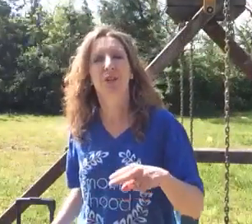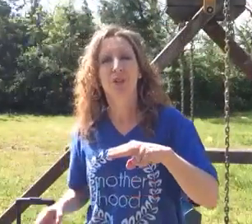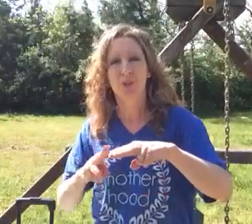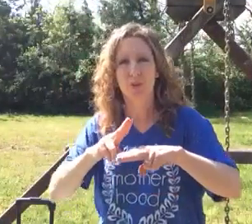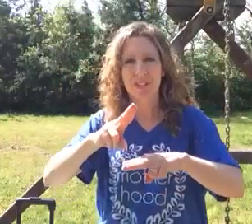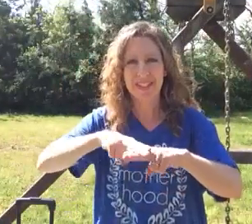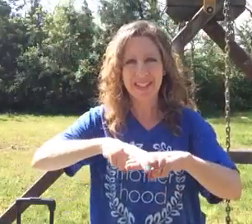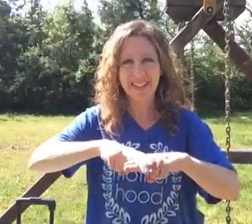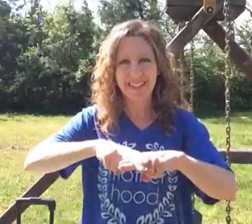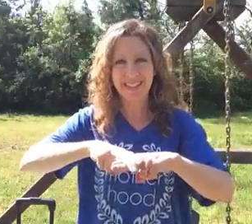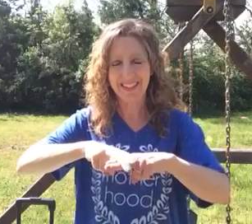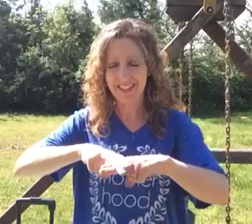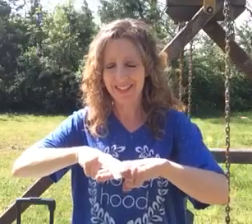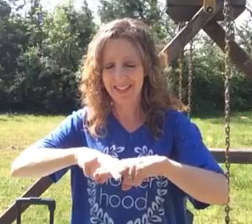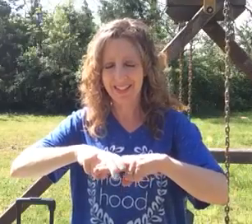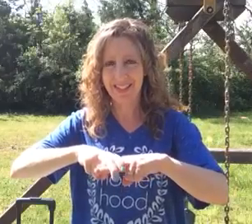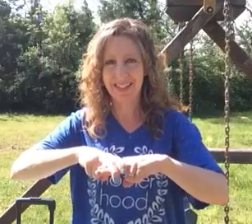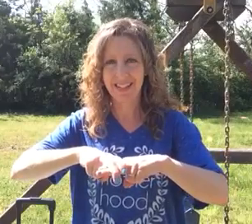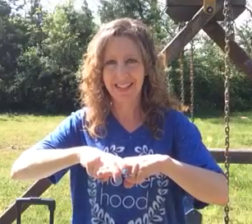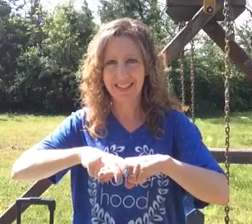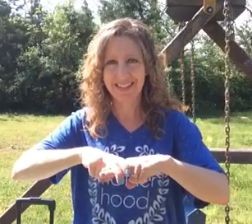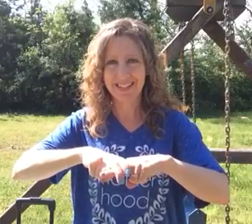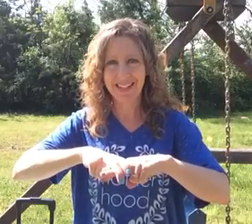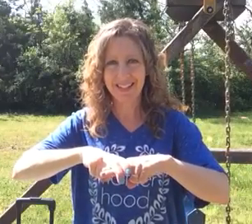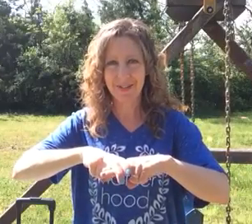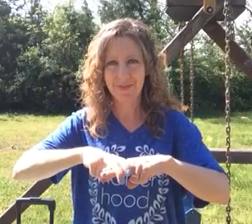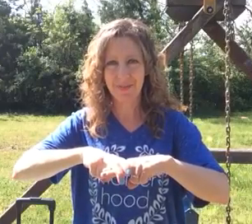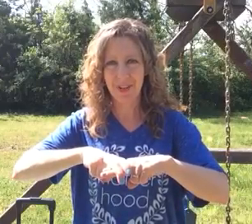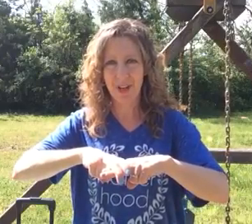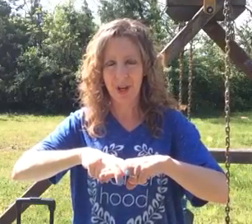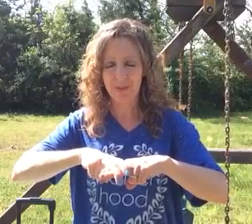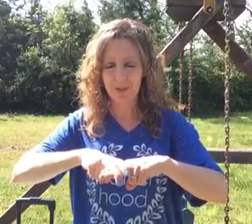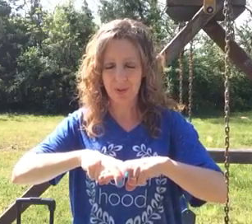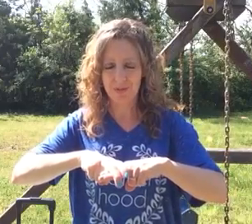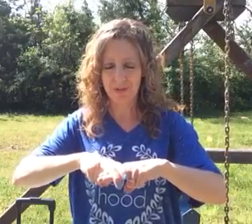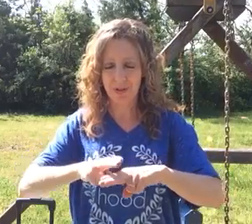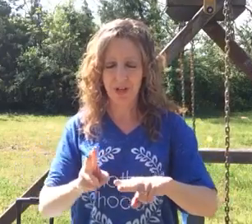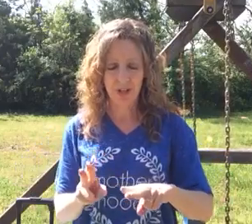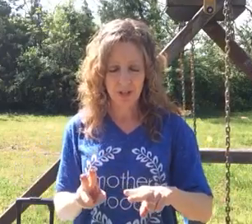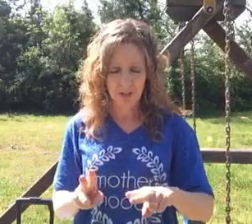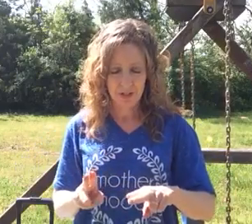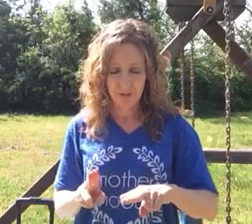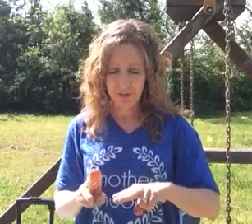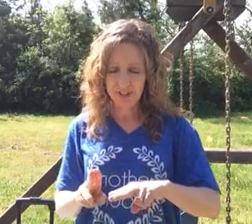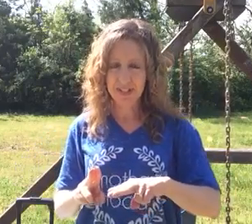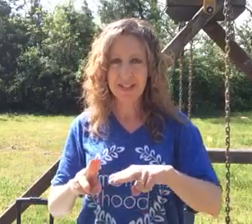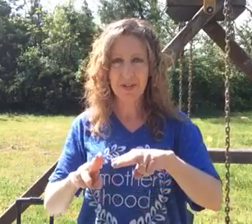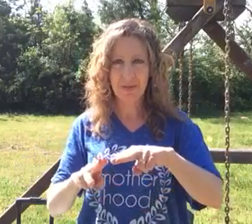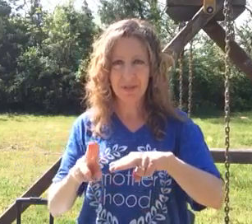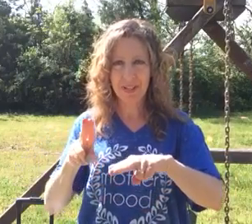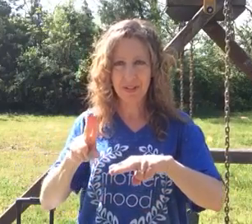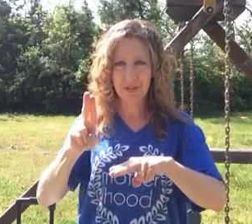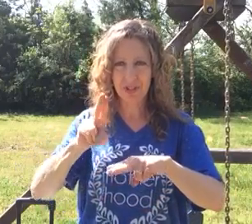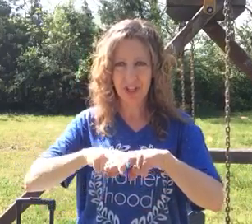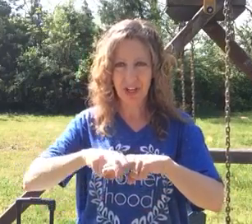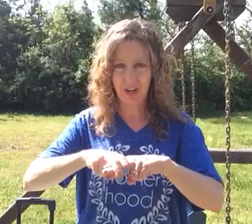Nor sitteth in the seat of the scornful. So for sit, I'm going to make a little chair.